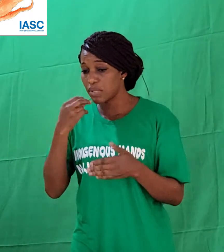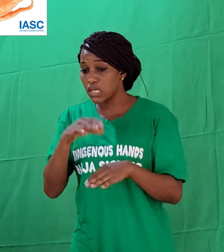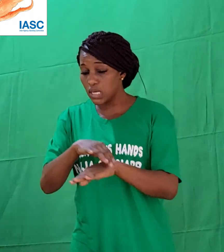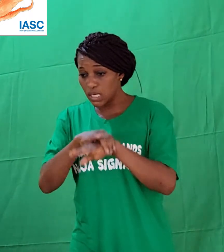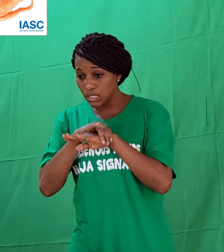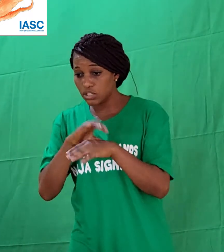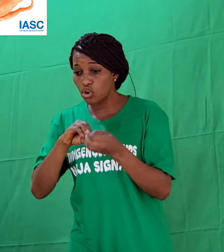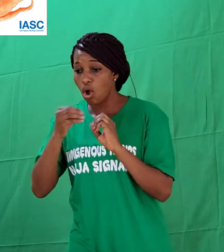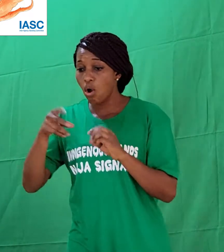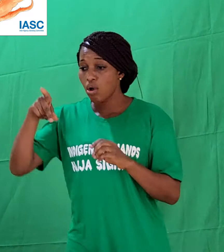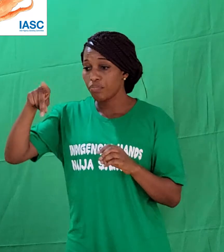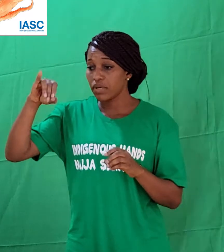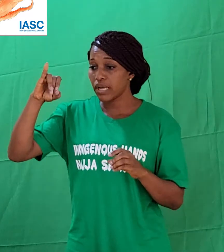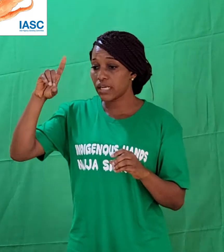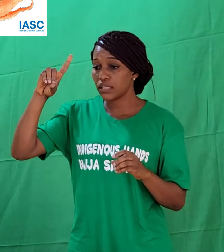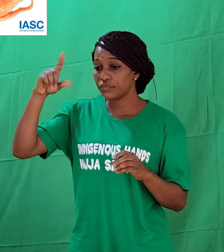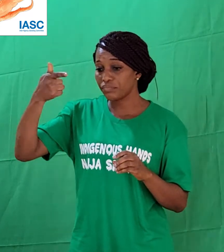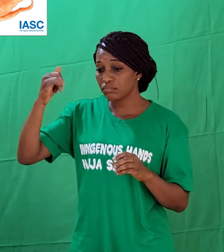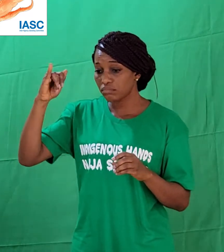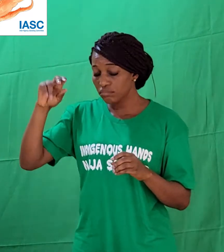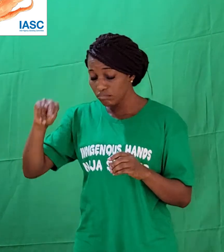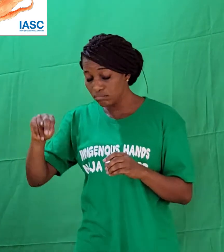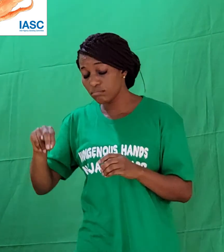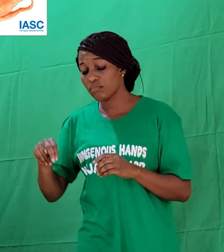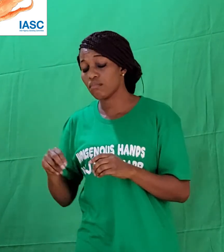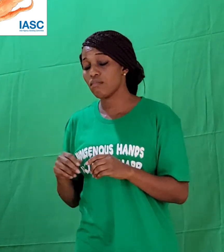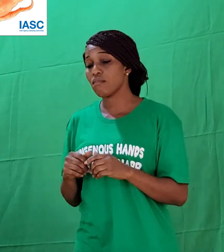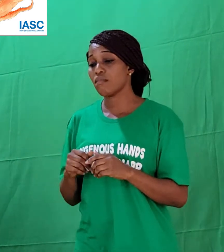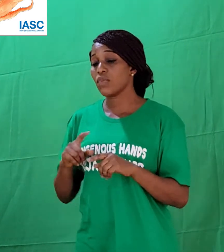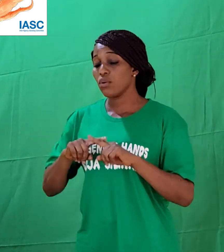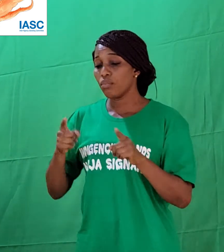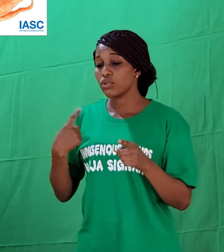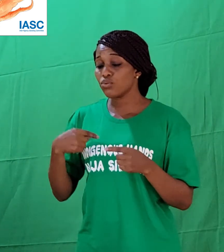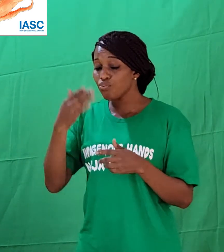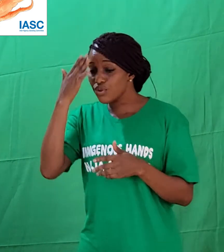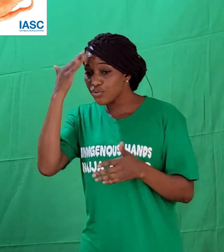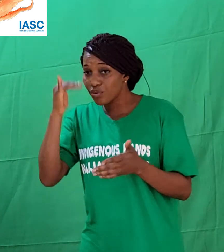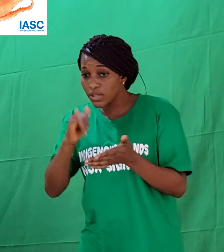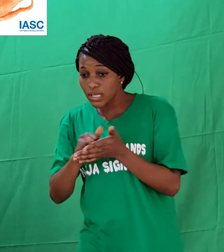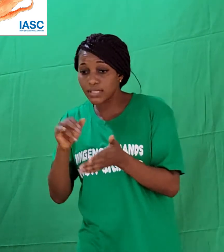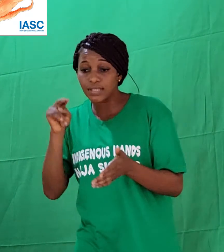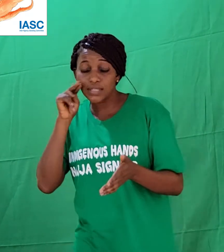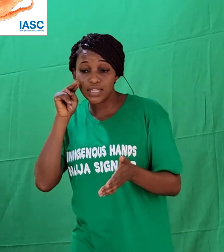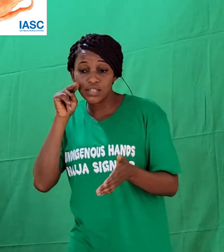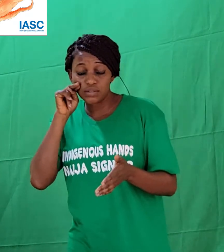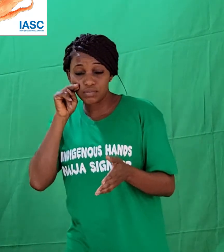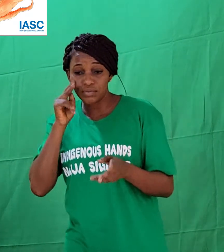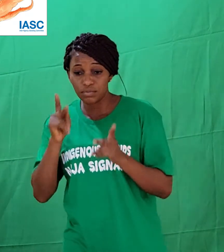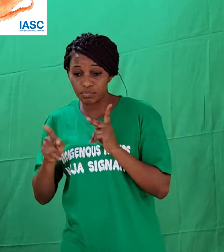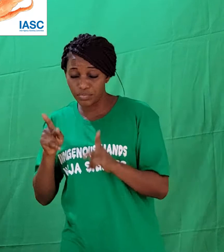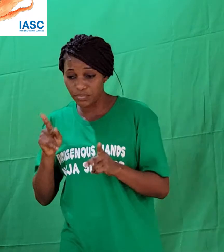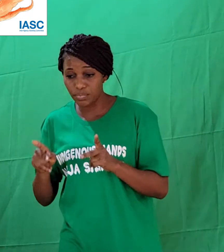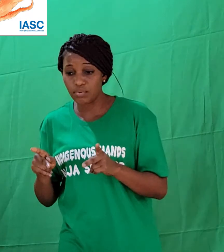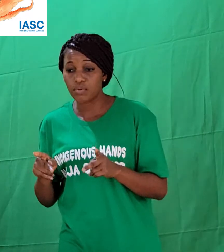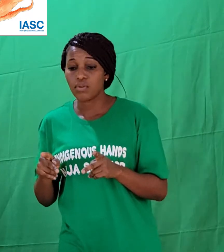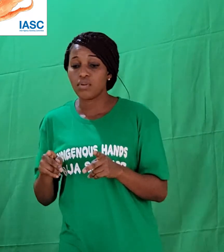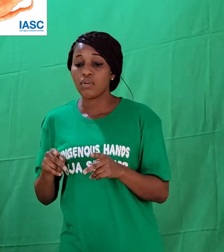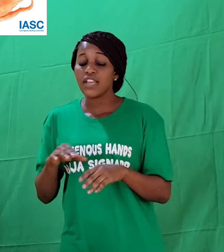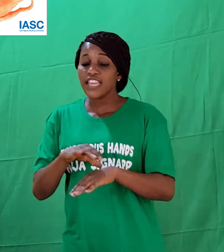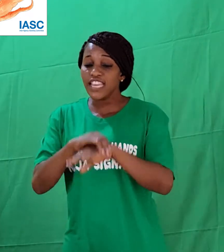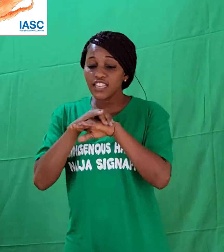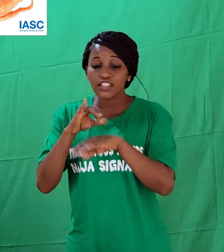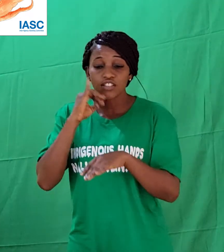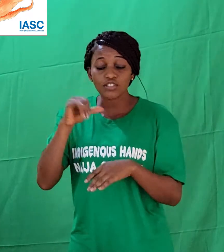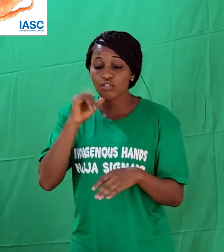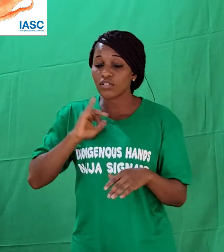which is totally foreign by virtue of colonization. But we know that Nigerians, who are Nigerians, English is not